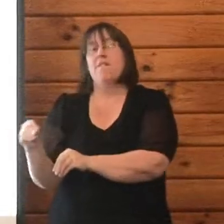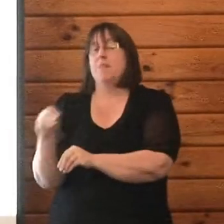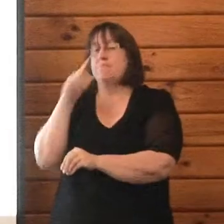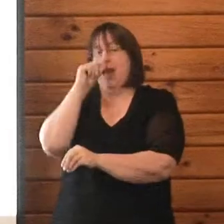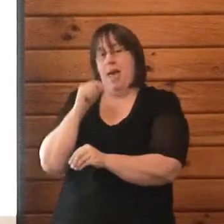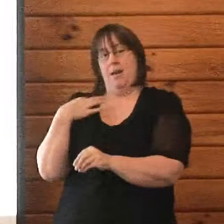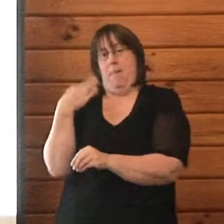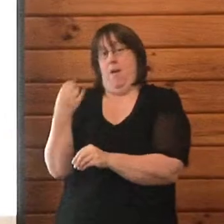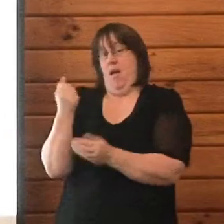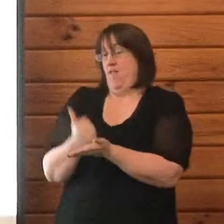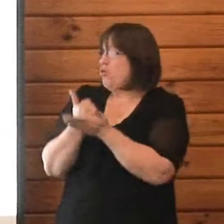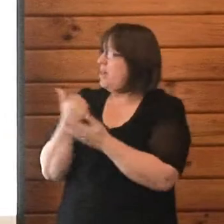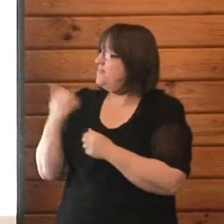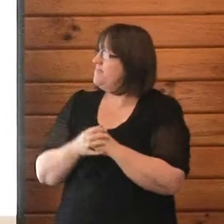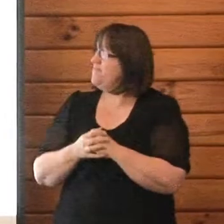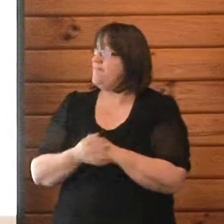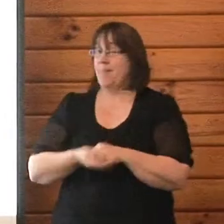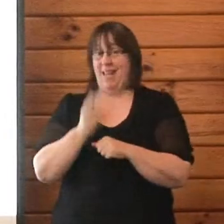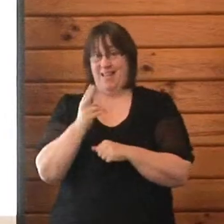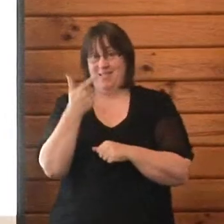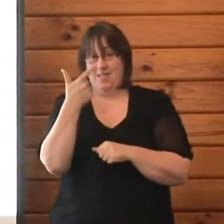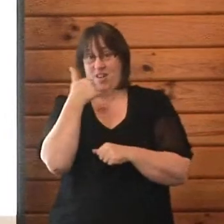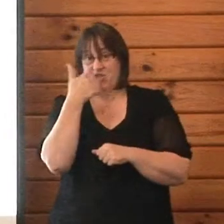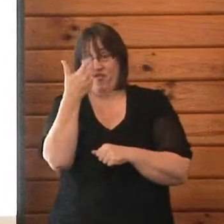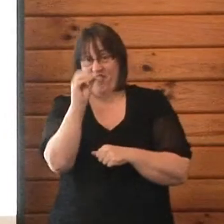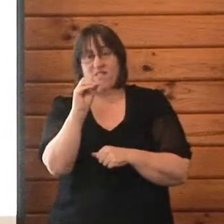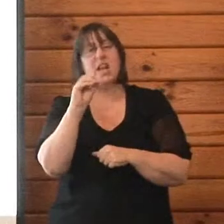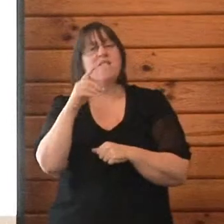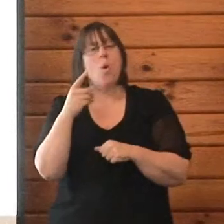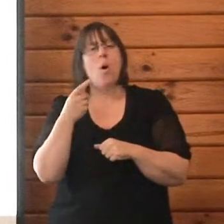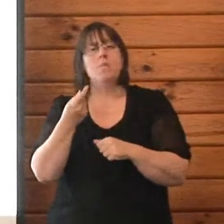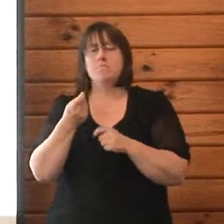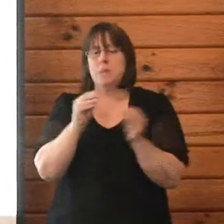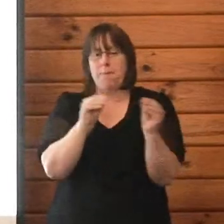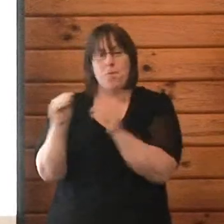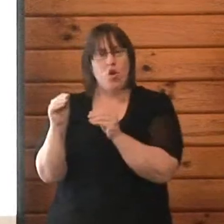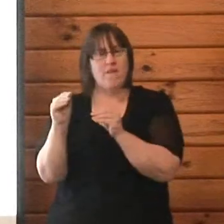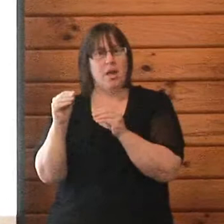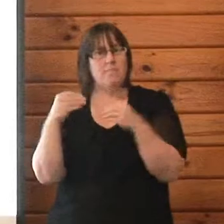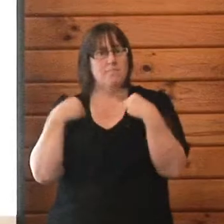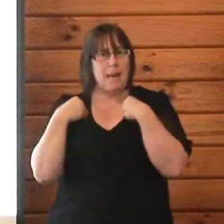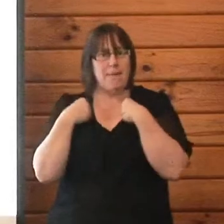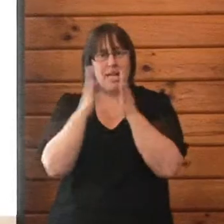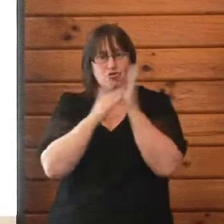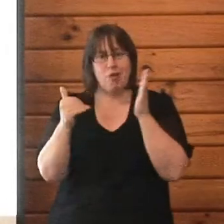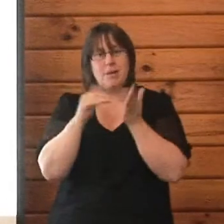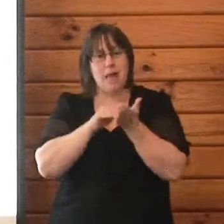$750 to a registered moving company will assist with the pack and move costs. That's paid directly to the